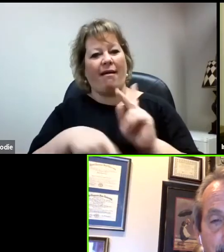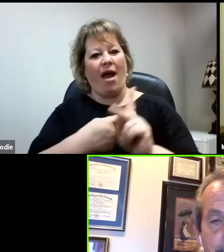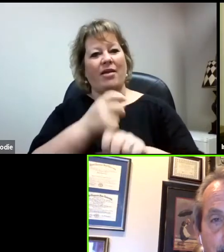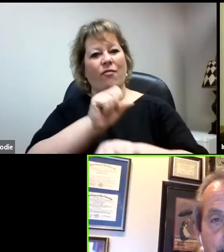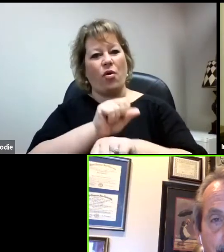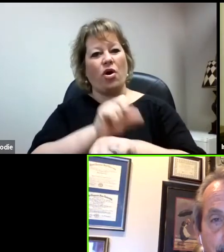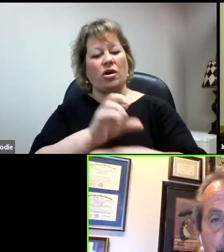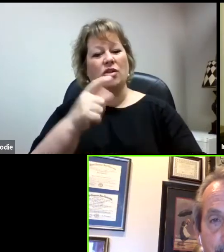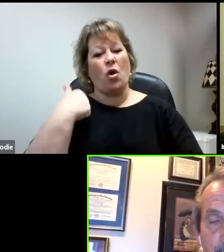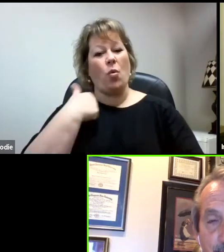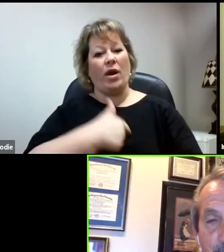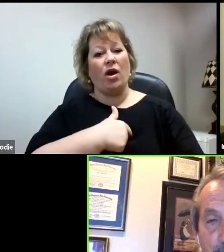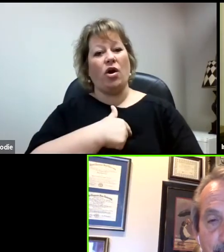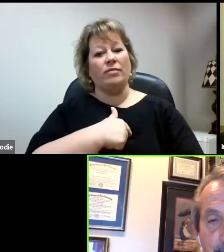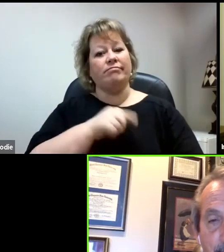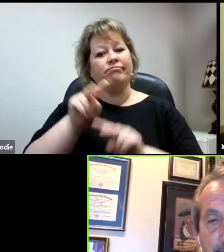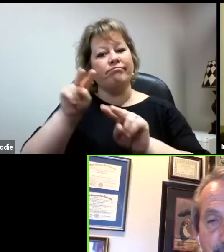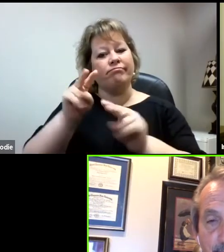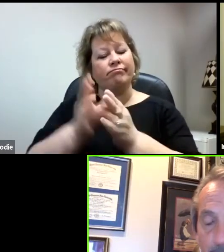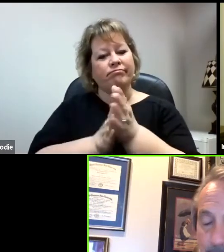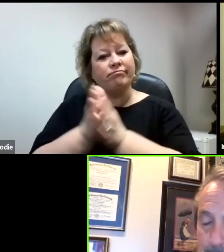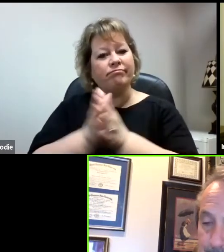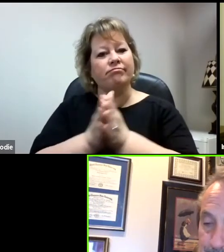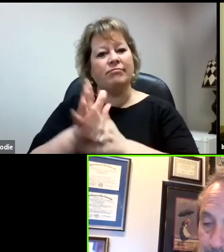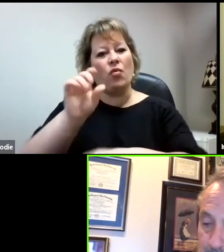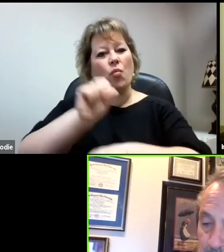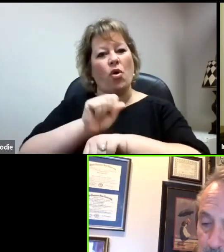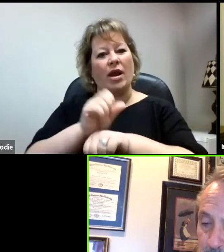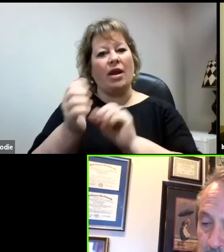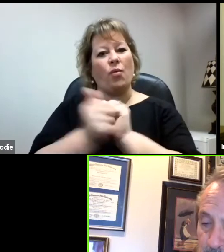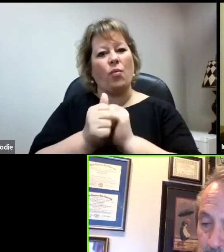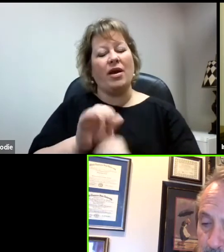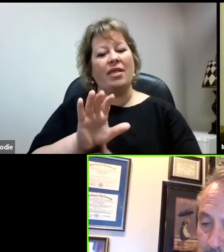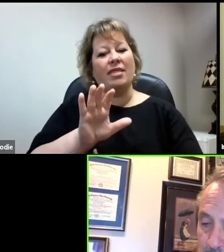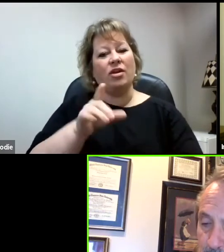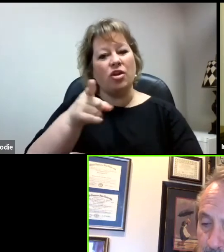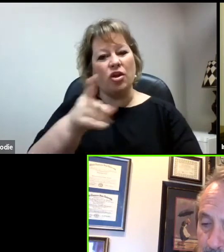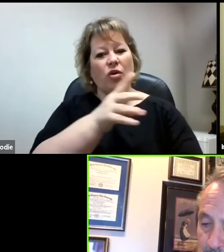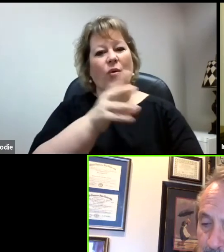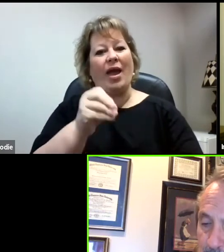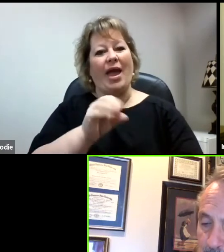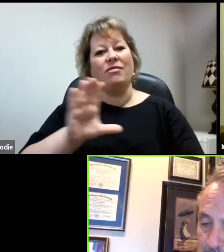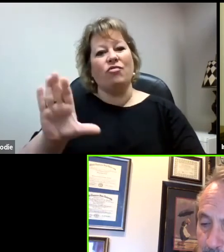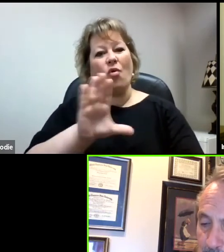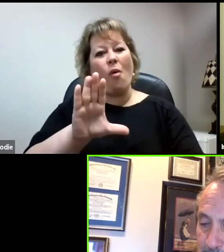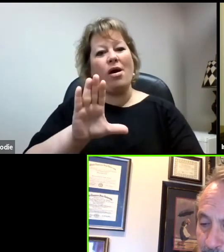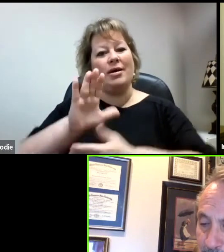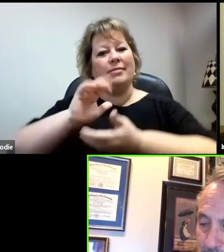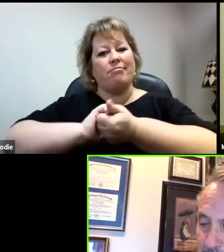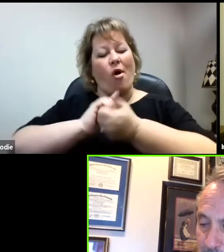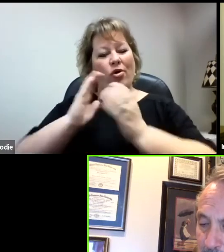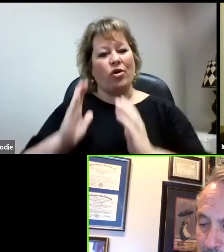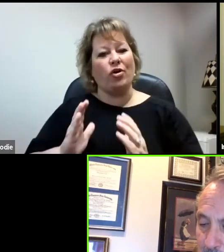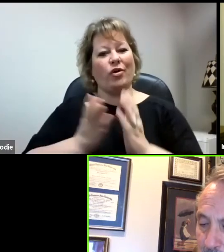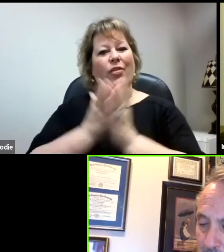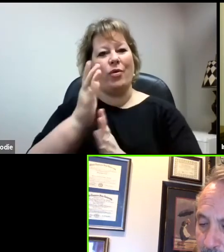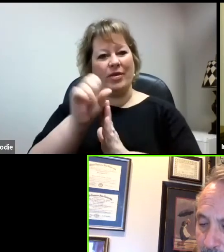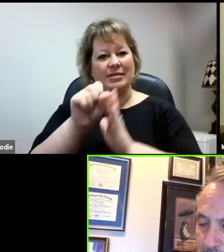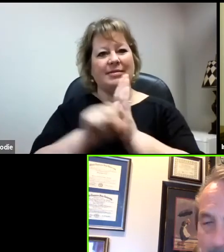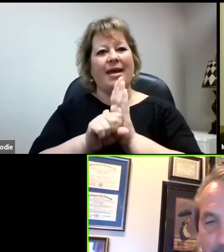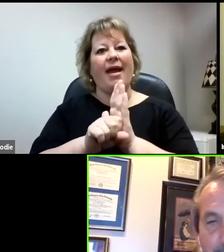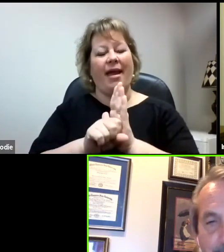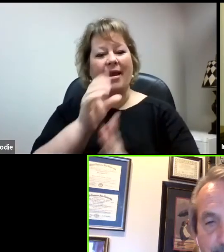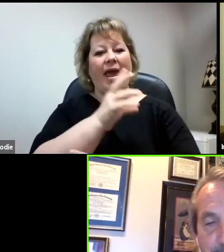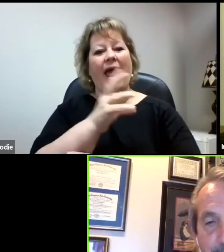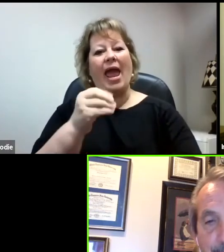so we're looking forward to working with you and your counterparts across the state. We do work with